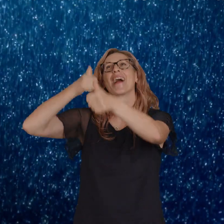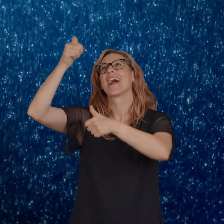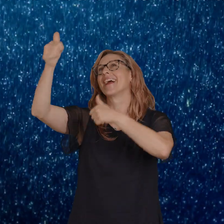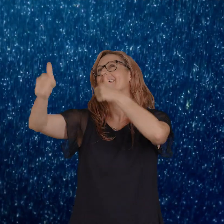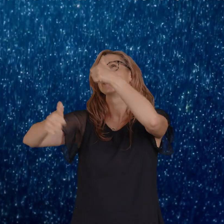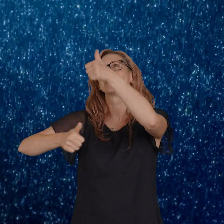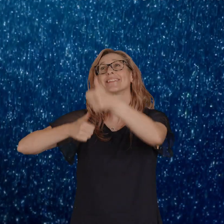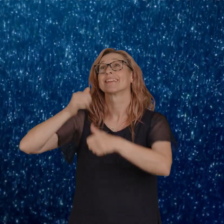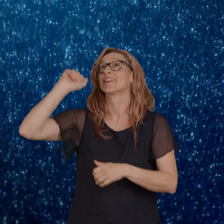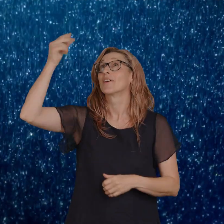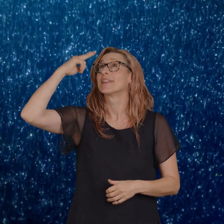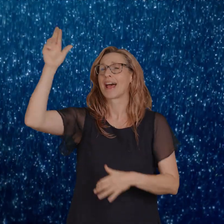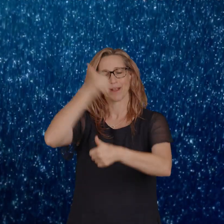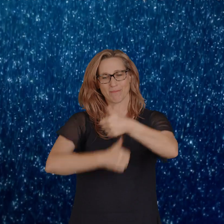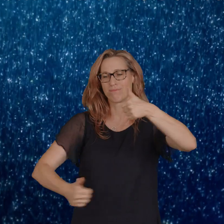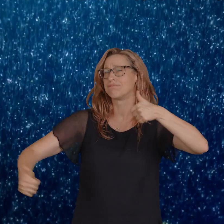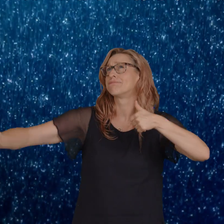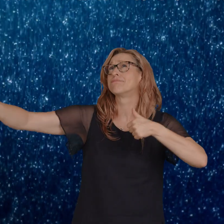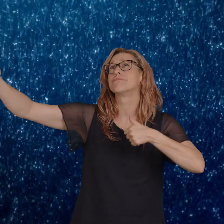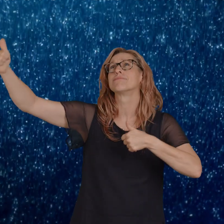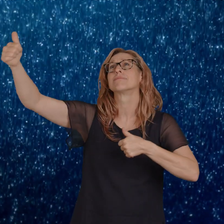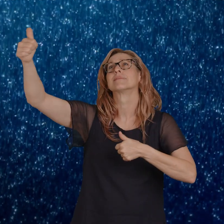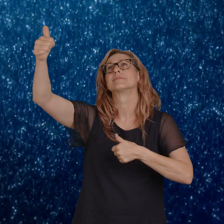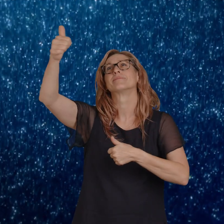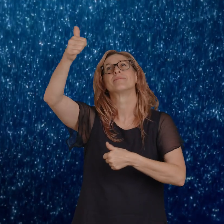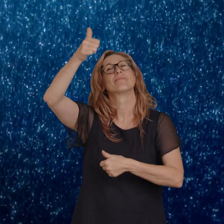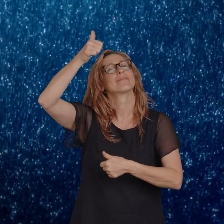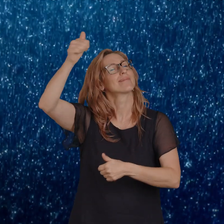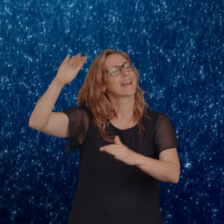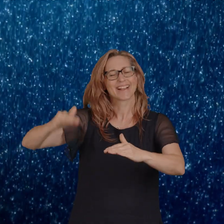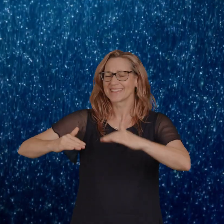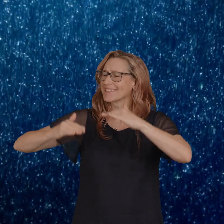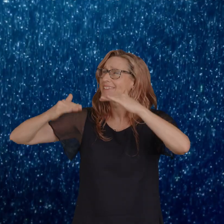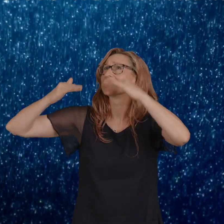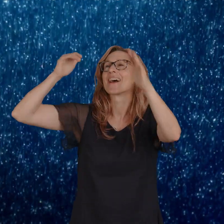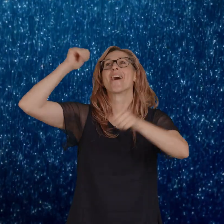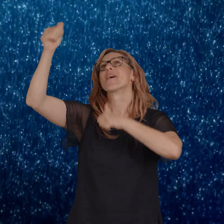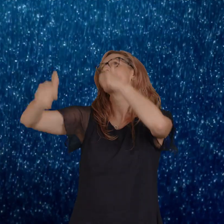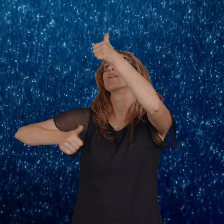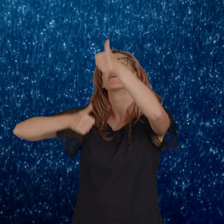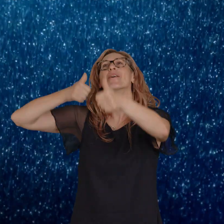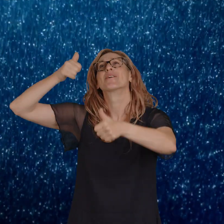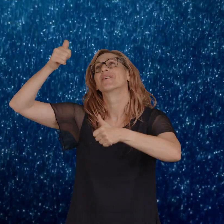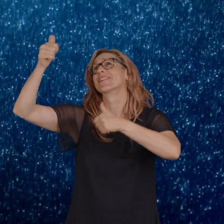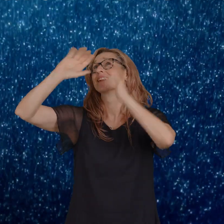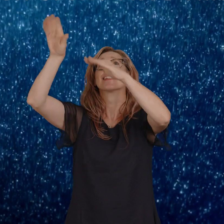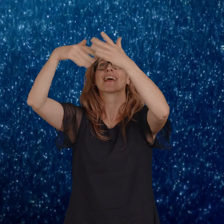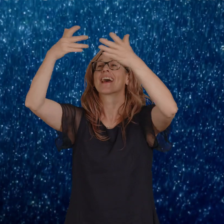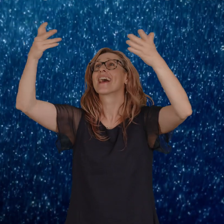You're the name above all names. Be exalted now in the heavens. As your